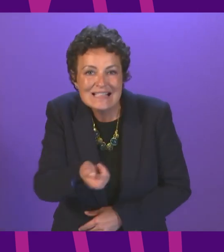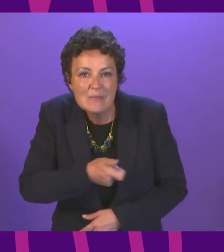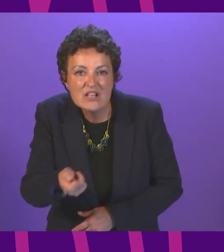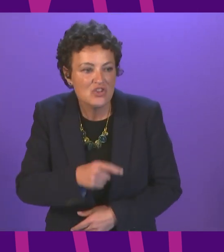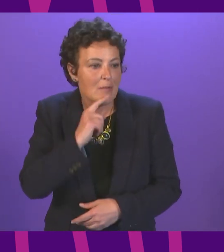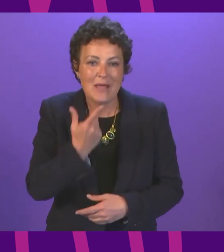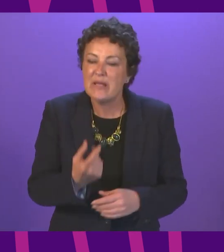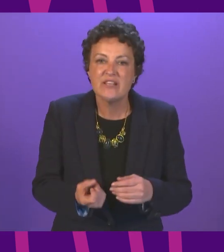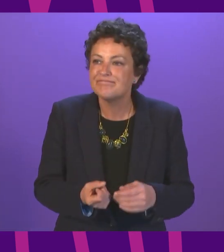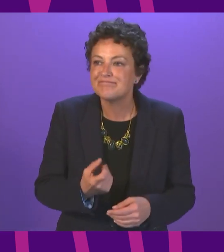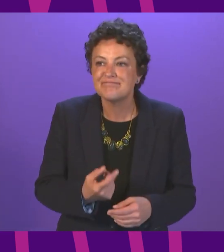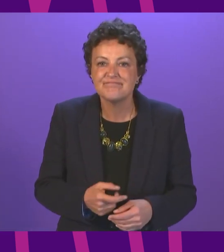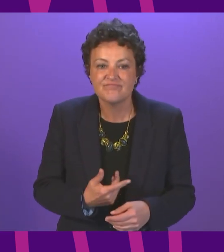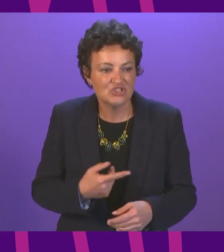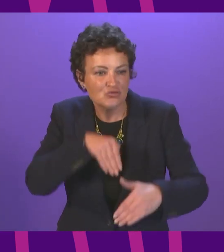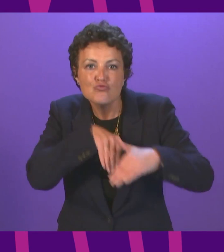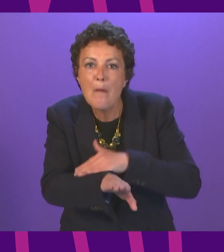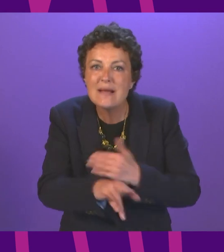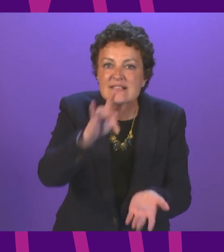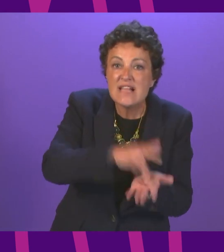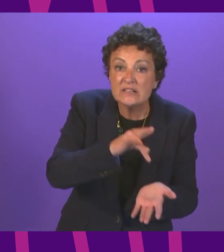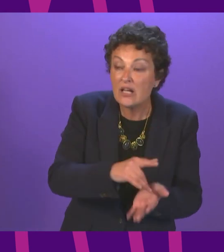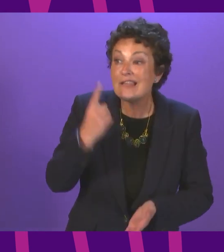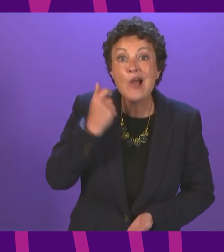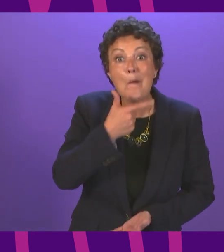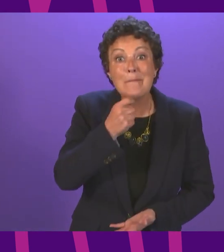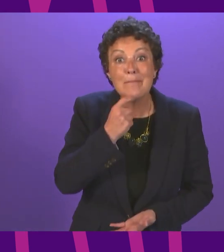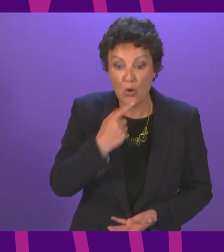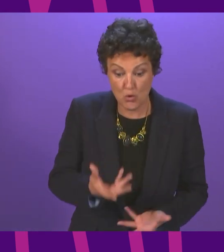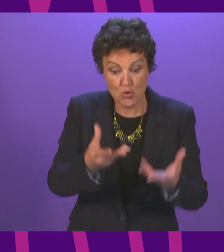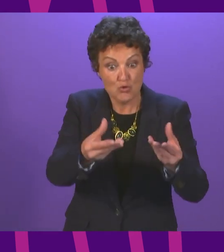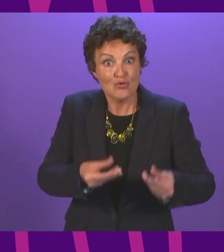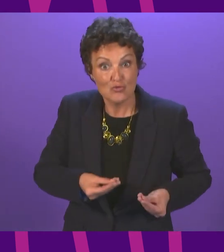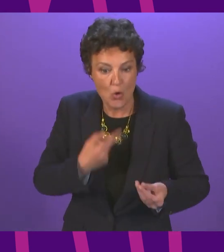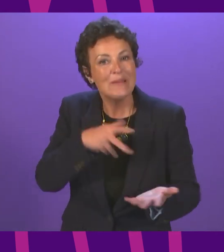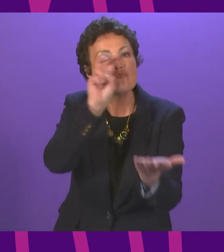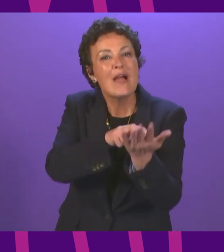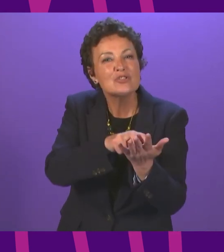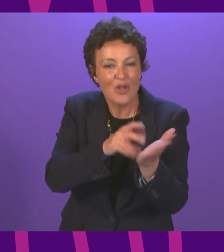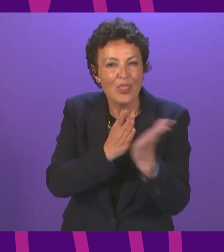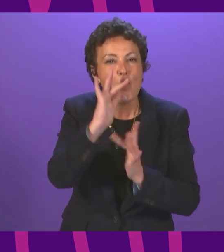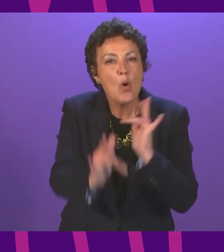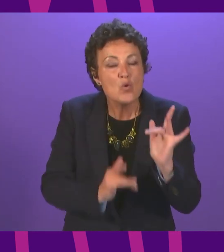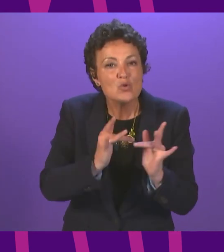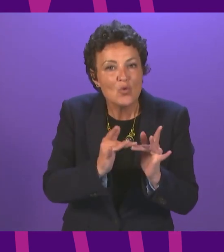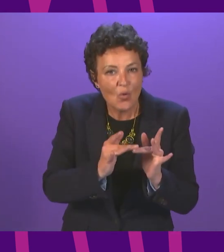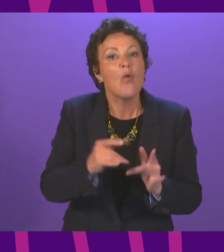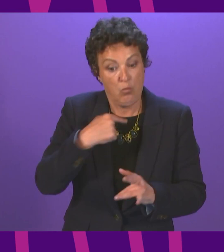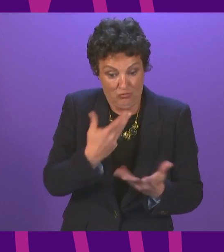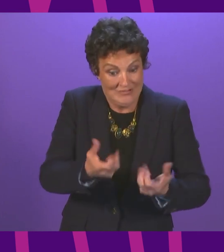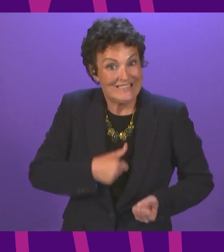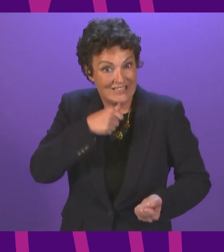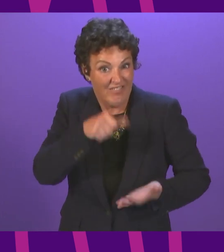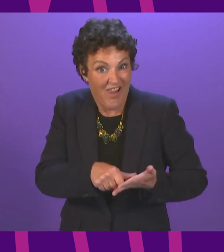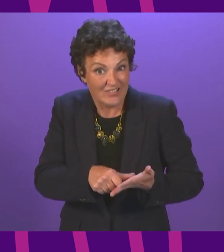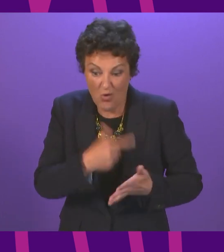technology. Young people who registered on the portal will be getting their appointment by text already, but we need to go back and do a sweep to try and